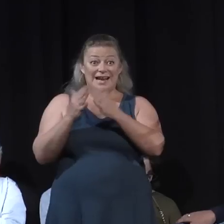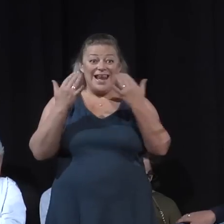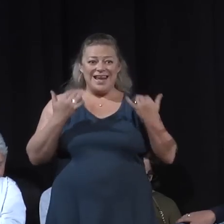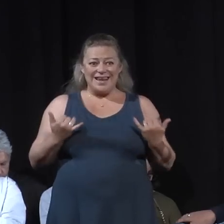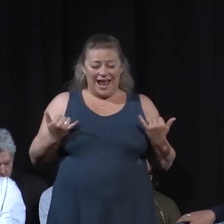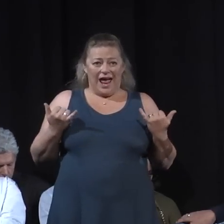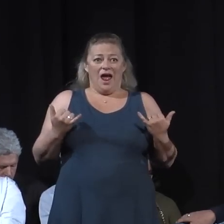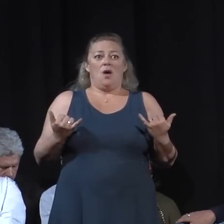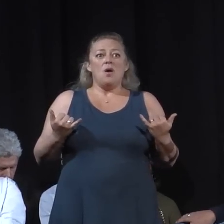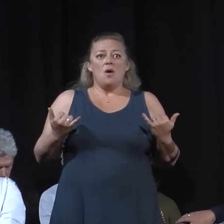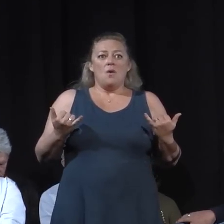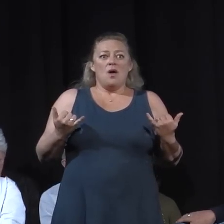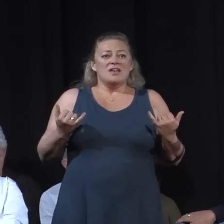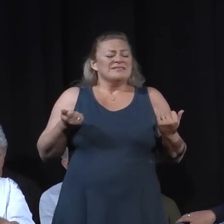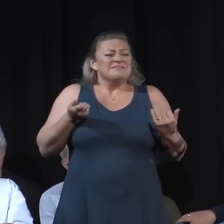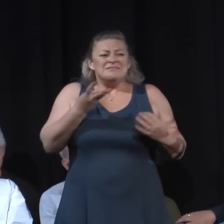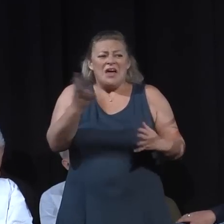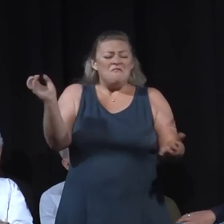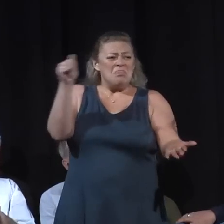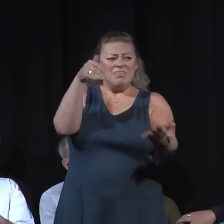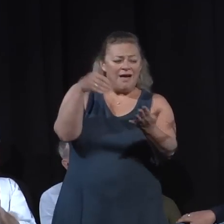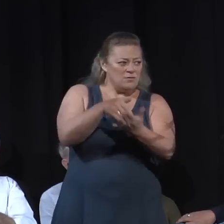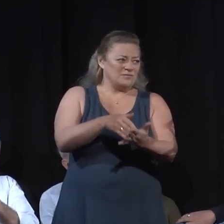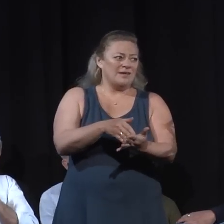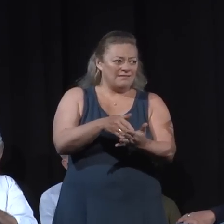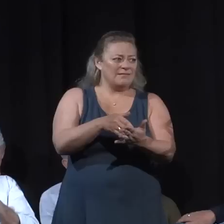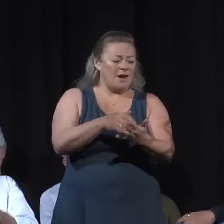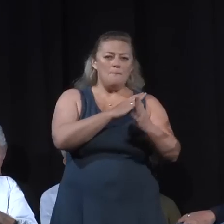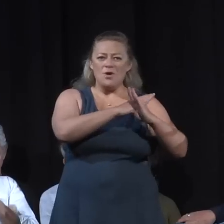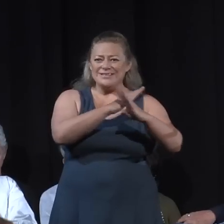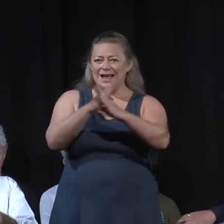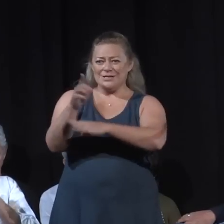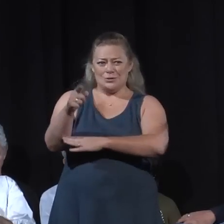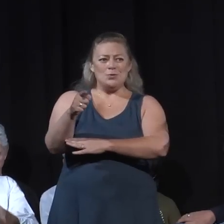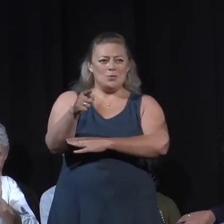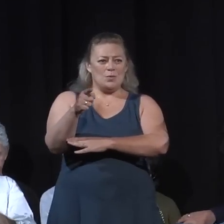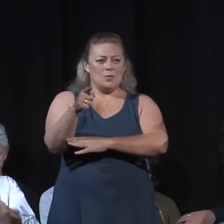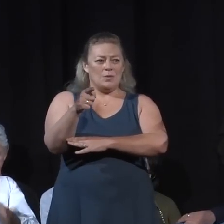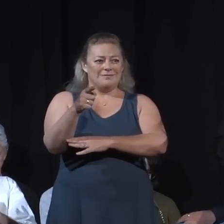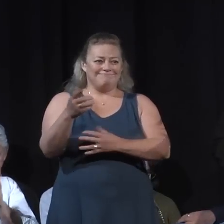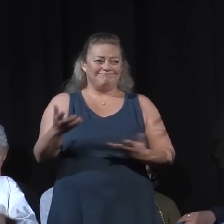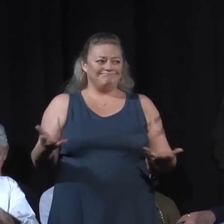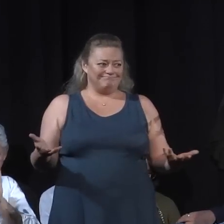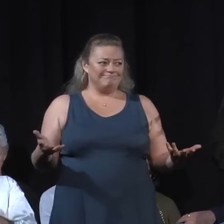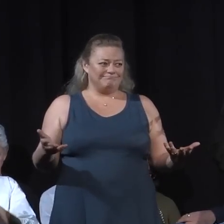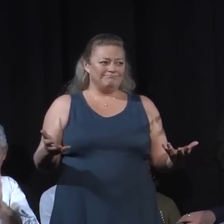firefighters in my mind. And they're here to protect you and to get this community back on its feet.